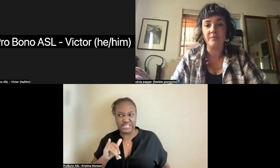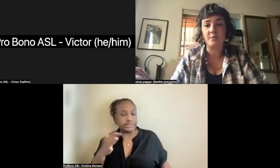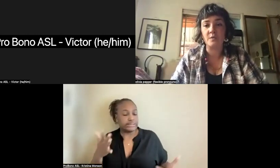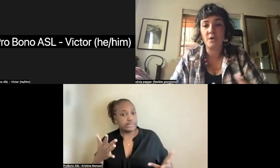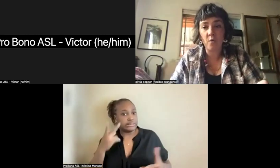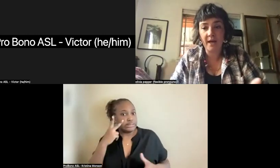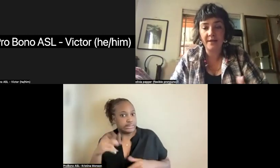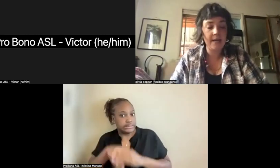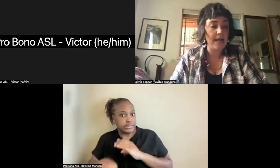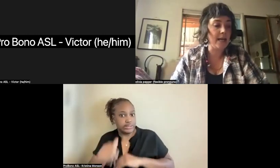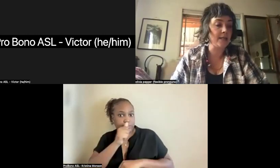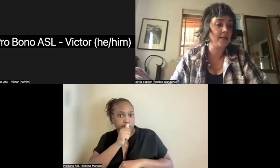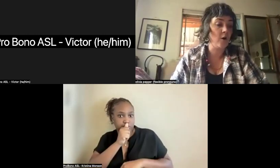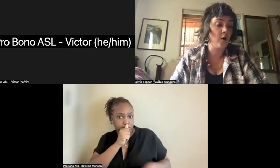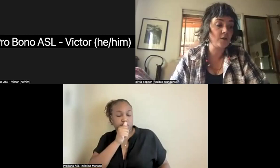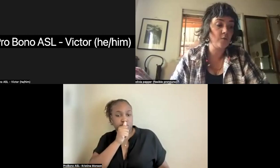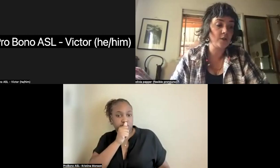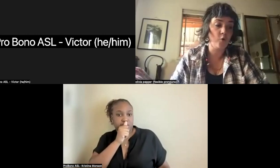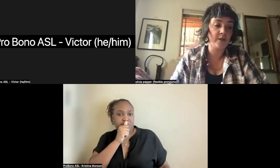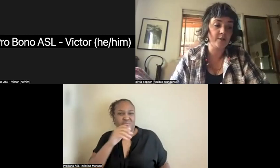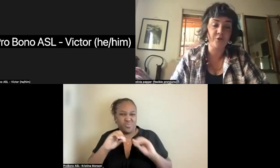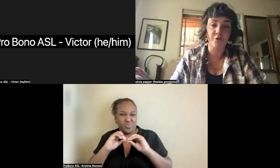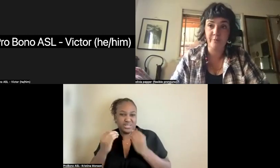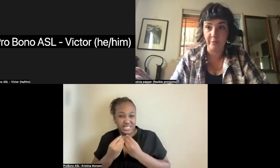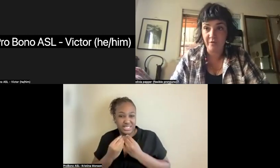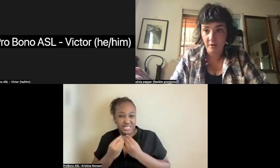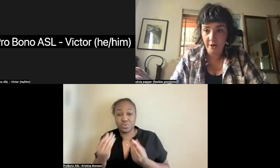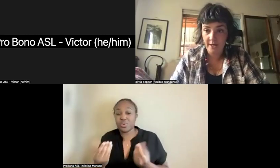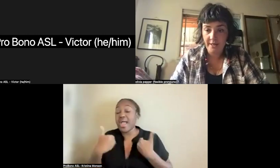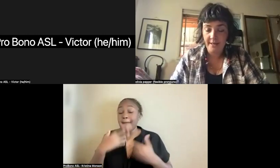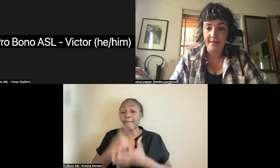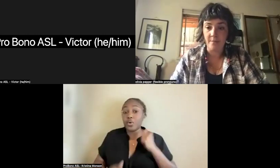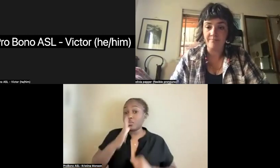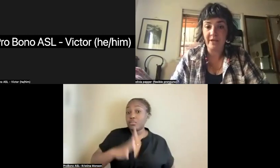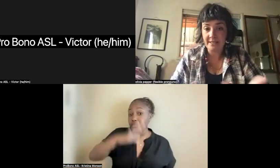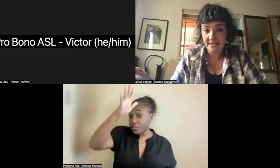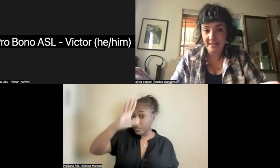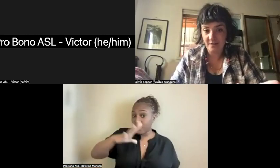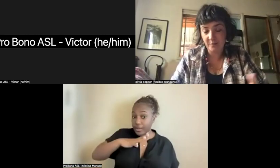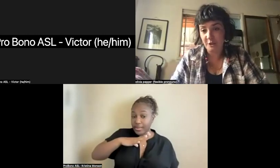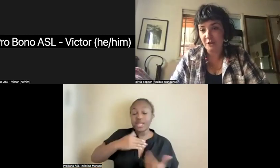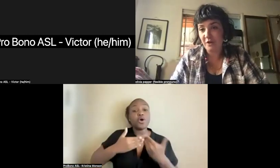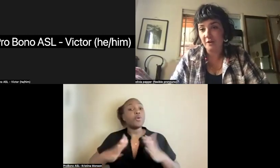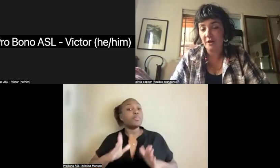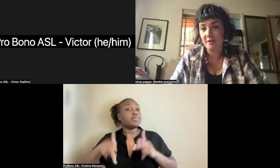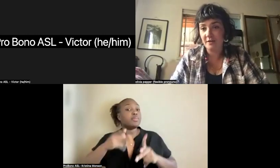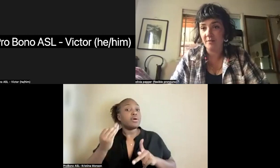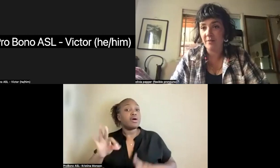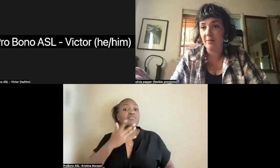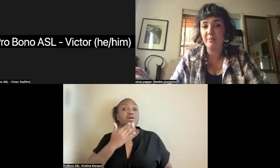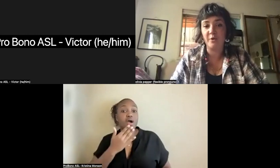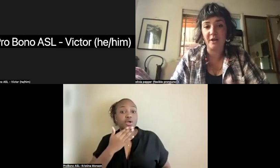this was co-ed, and it also was open to people of color. Pixie is a person of color.